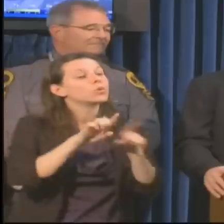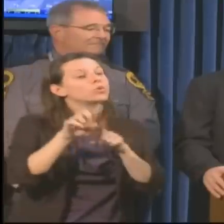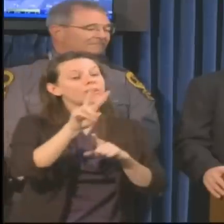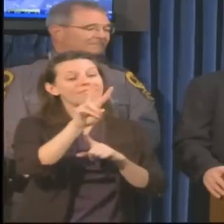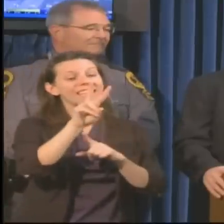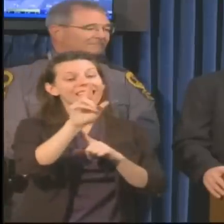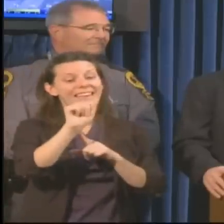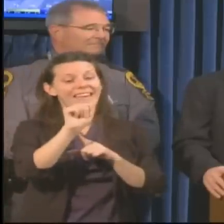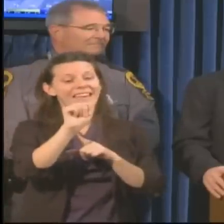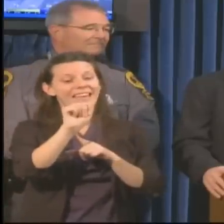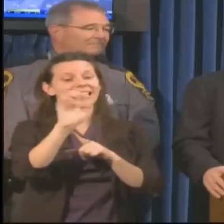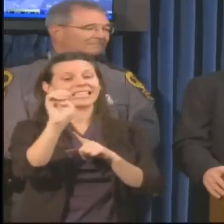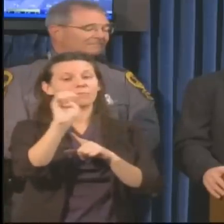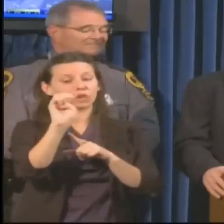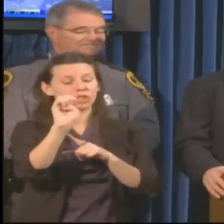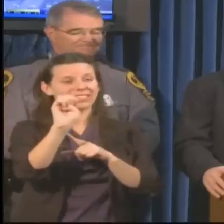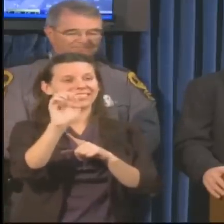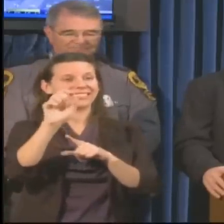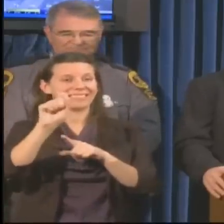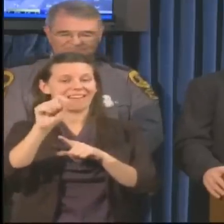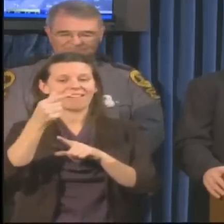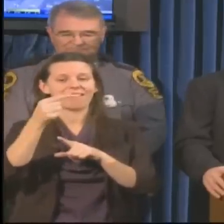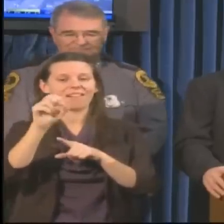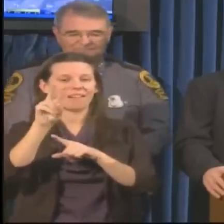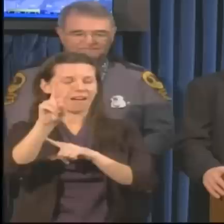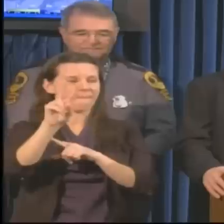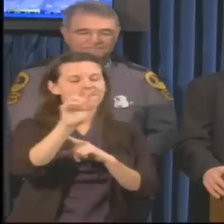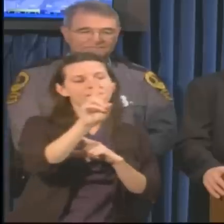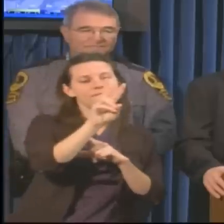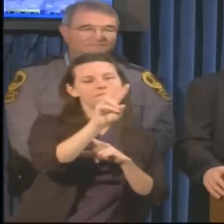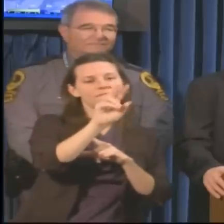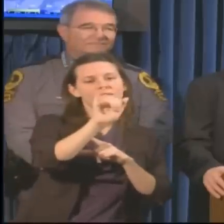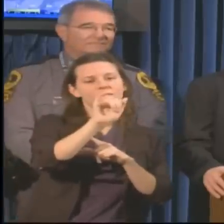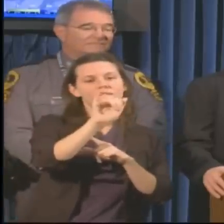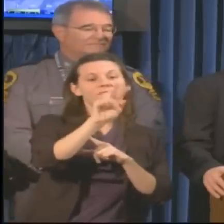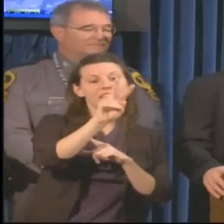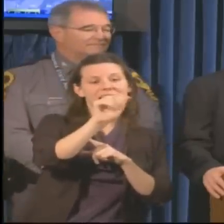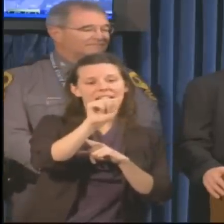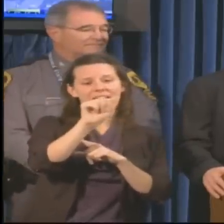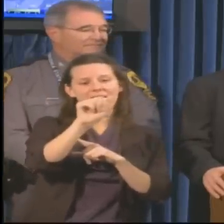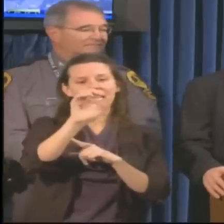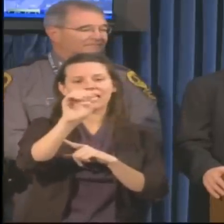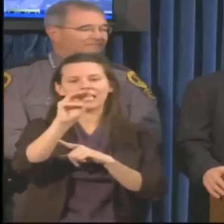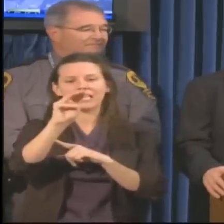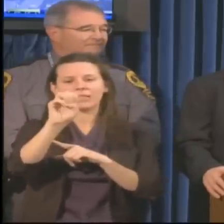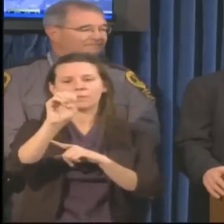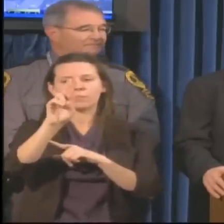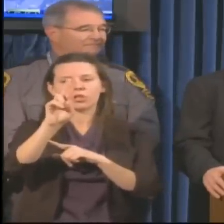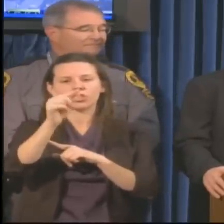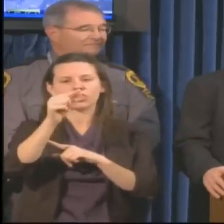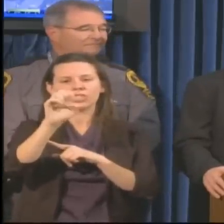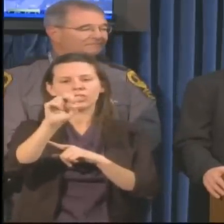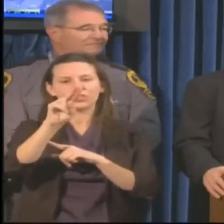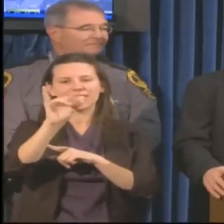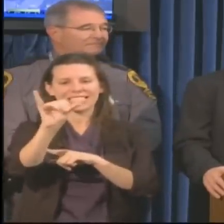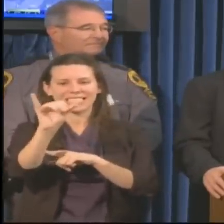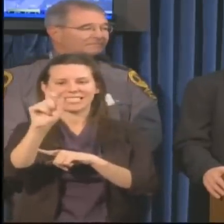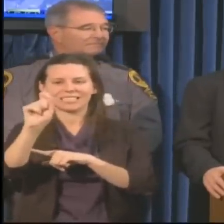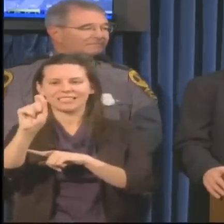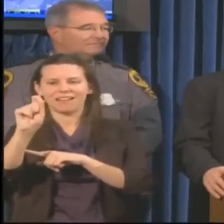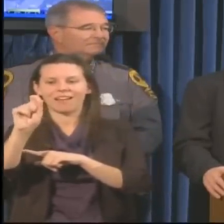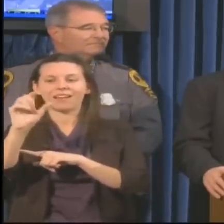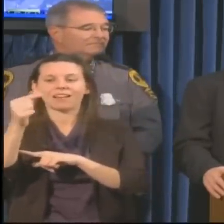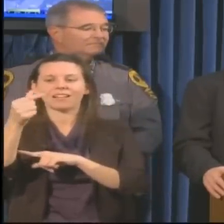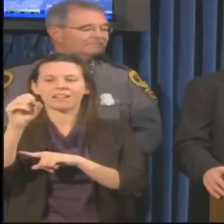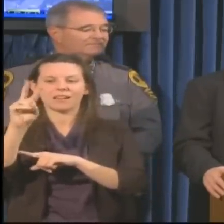VAemergency.gov is a place to go online with your smartphone for statewide storm updates. The Twitter